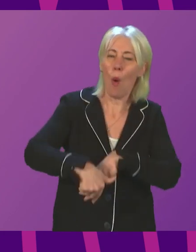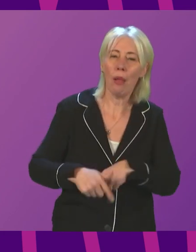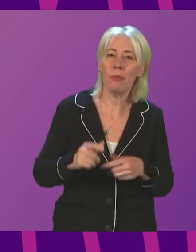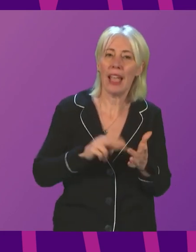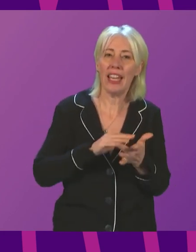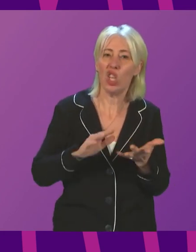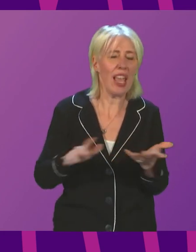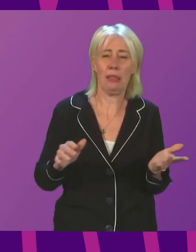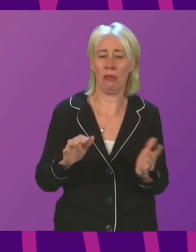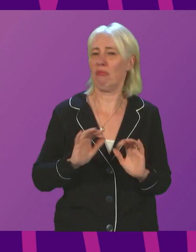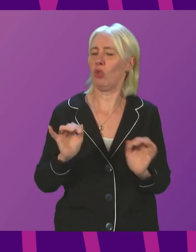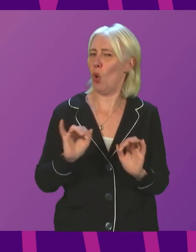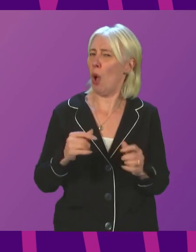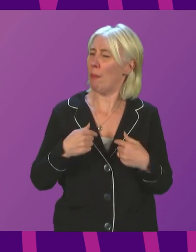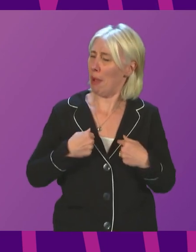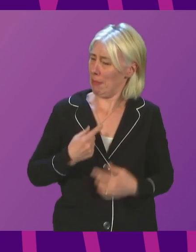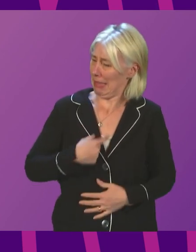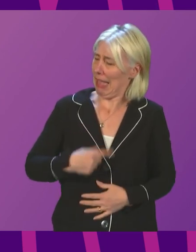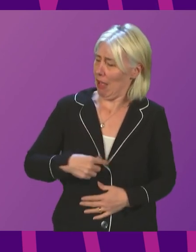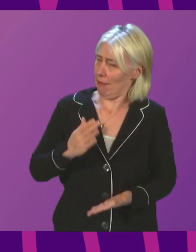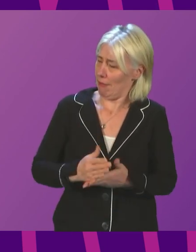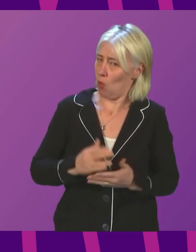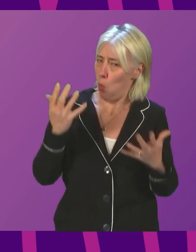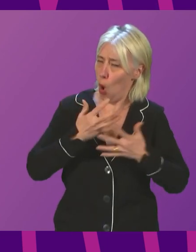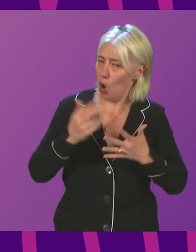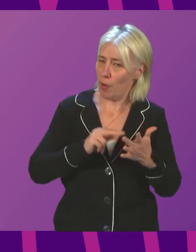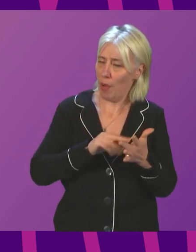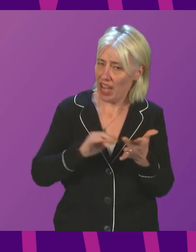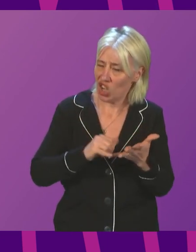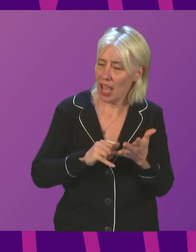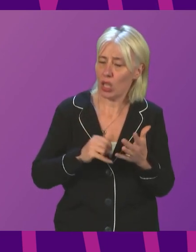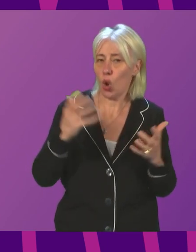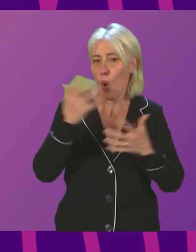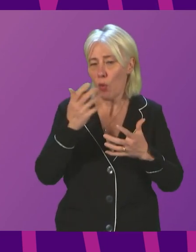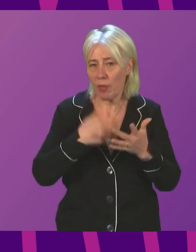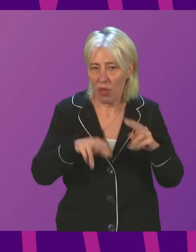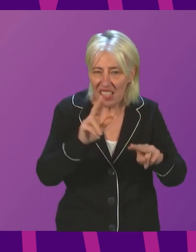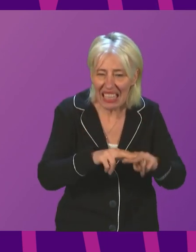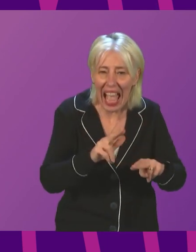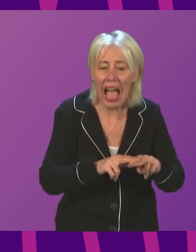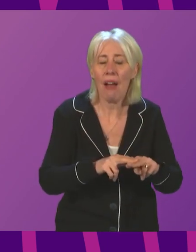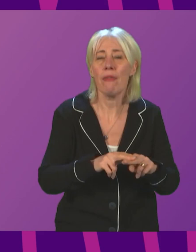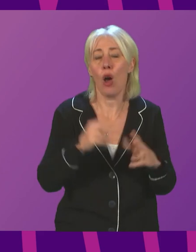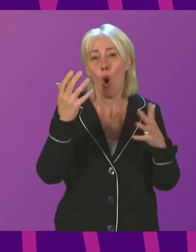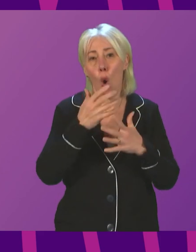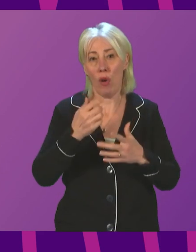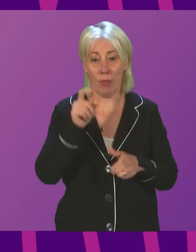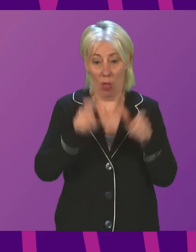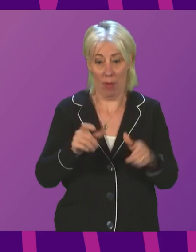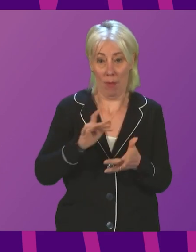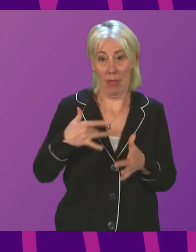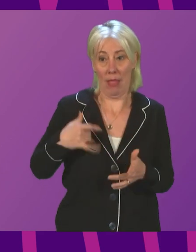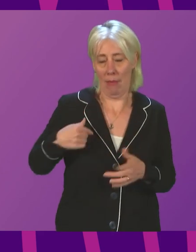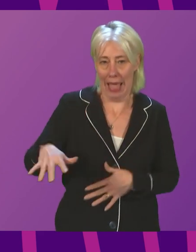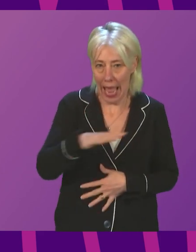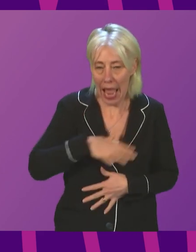Minister, I am really worried about the NHS, am really worried about the staff who are working in it and I am really worried about my constituents and people across Scotland